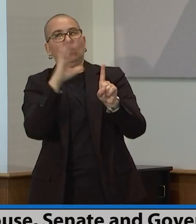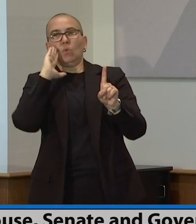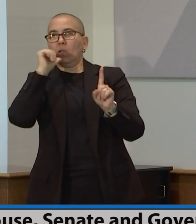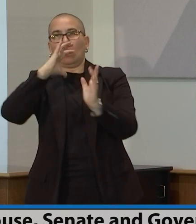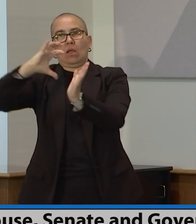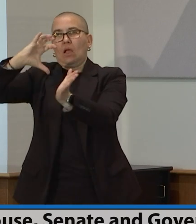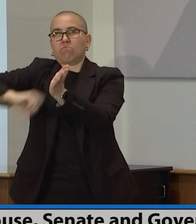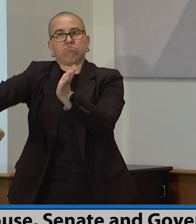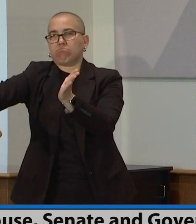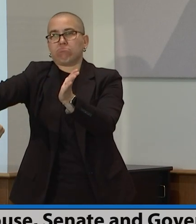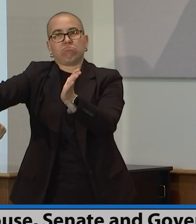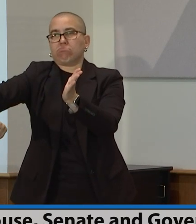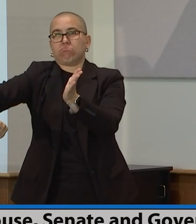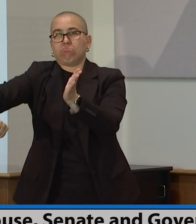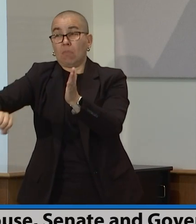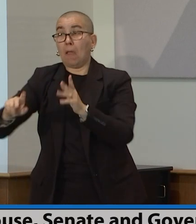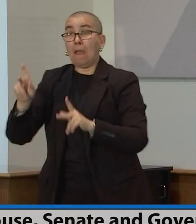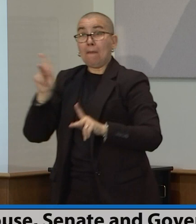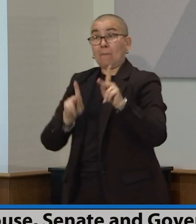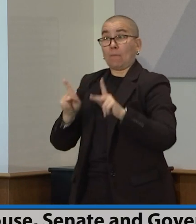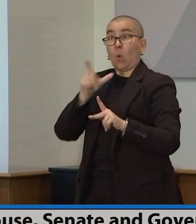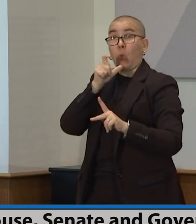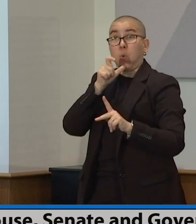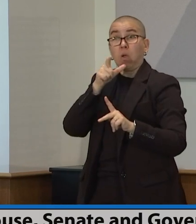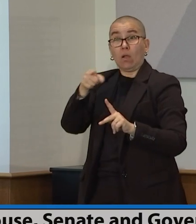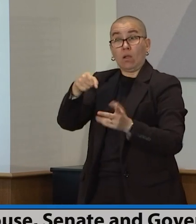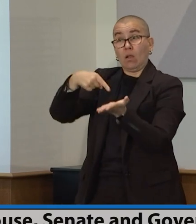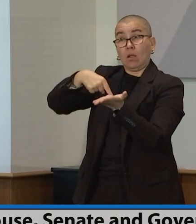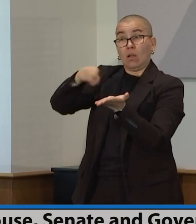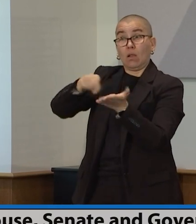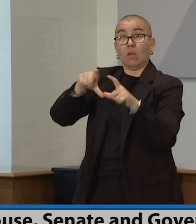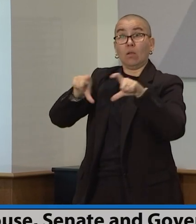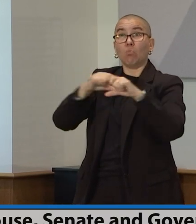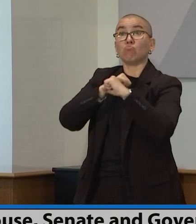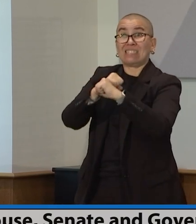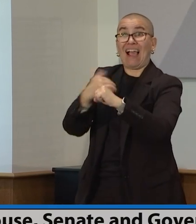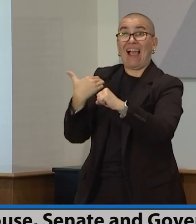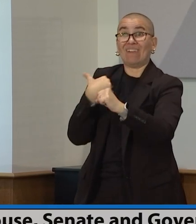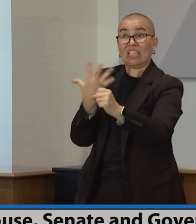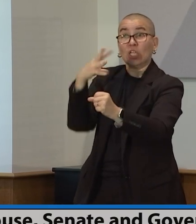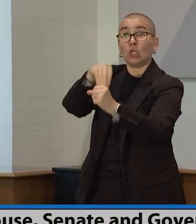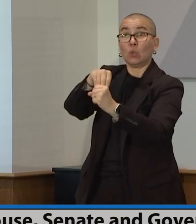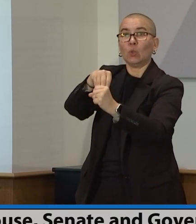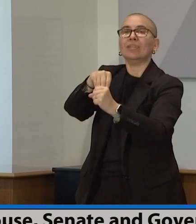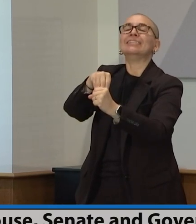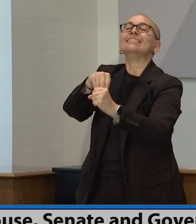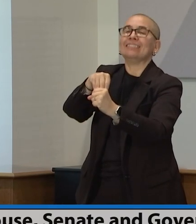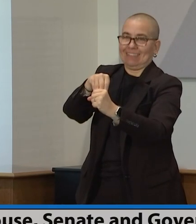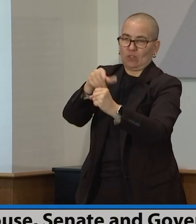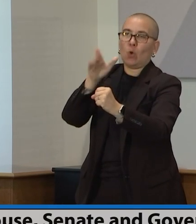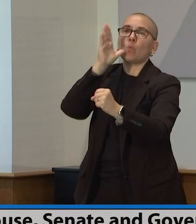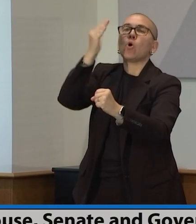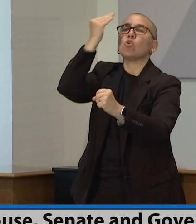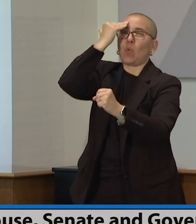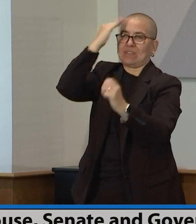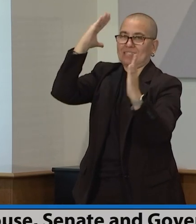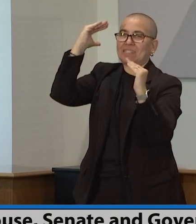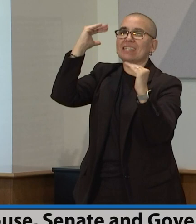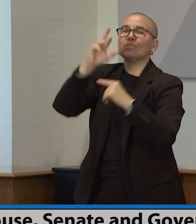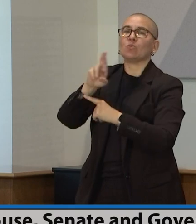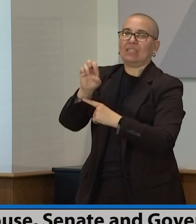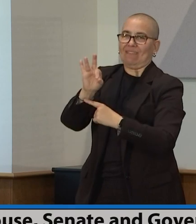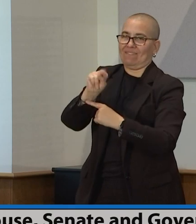full deductibility. So, there's predictability in what they will get at the end of the day. The mechanics of whether they will have to refile a return or not